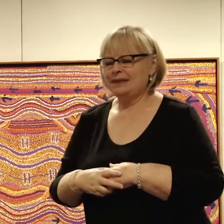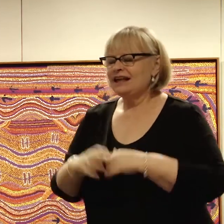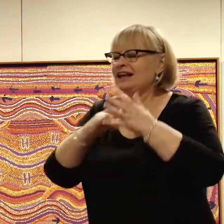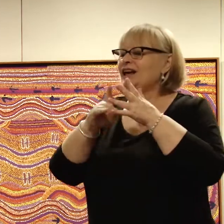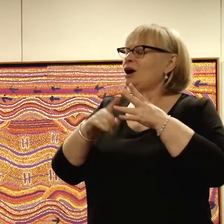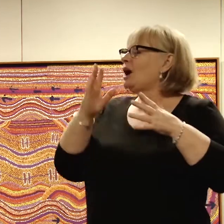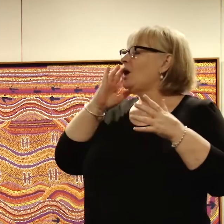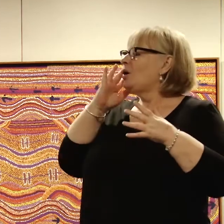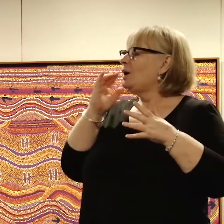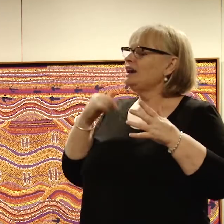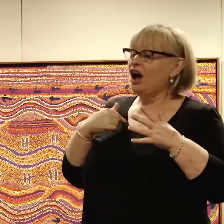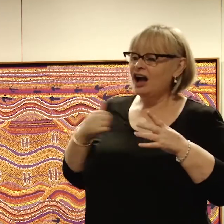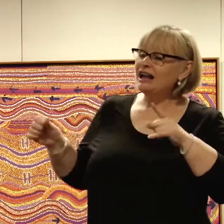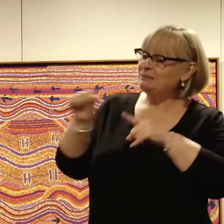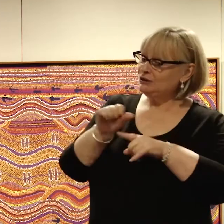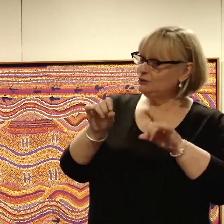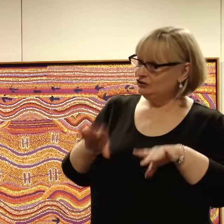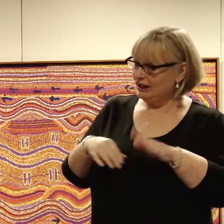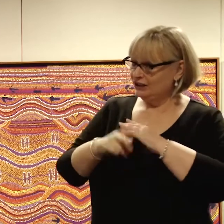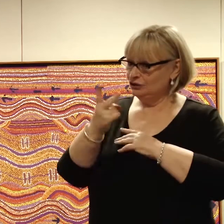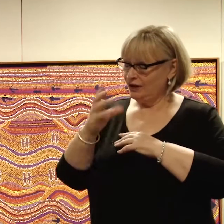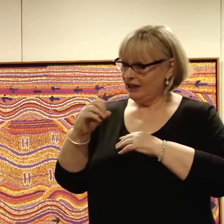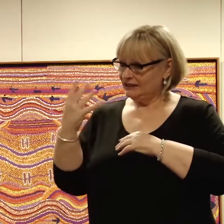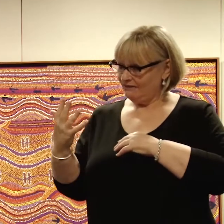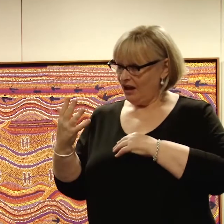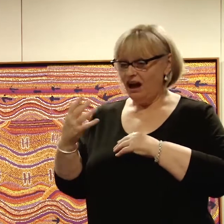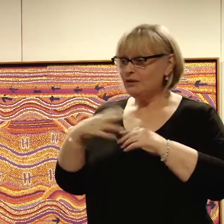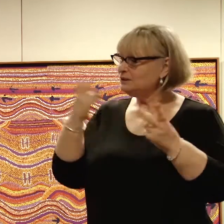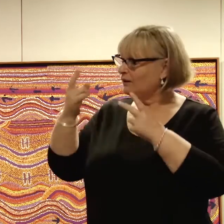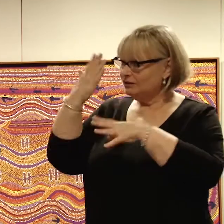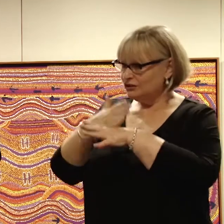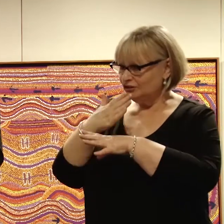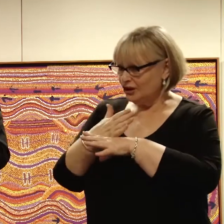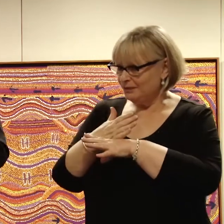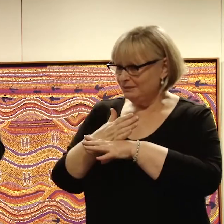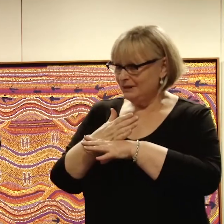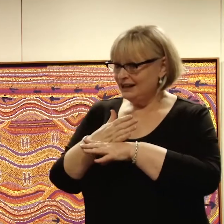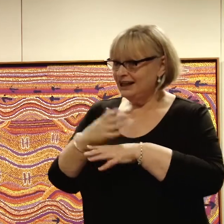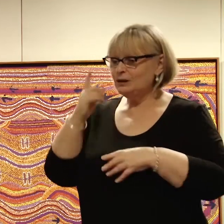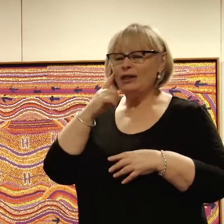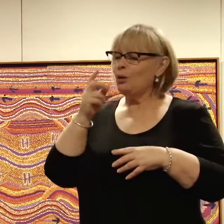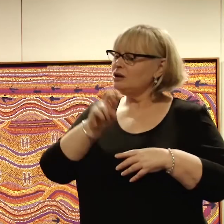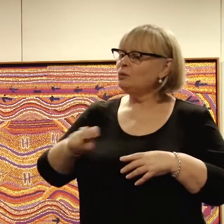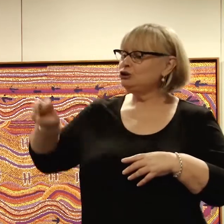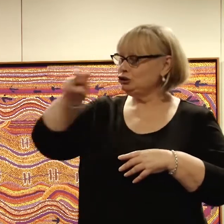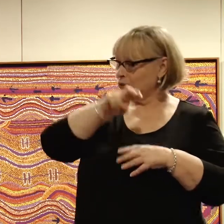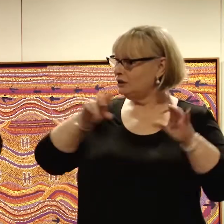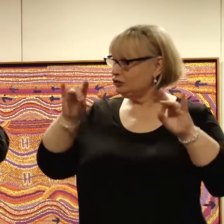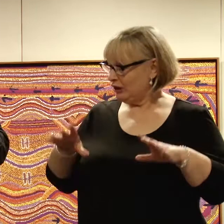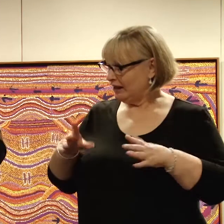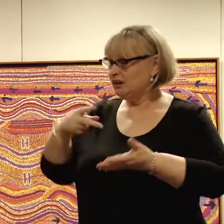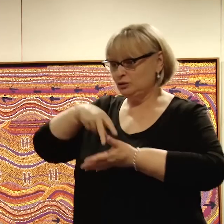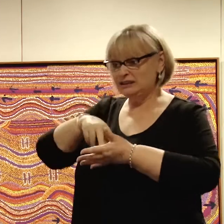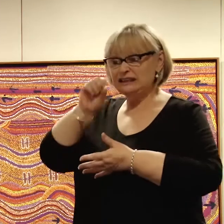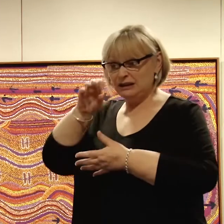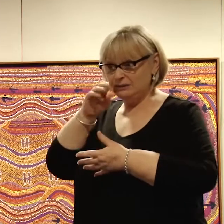So when I returned to Australia in 2005, I needed a job. So why not two of the countries a stand-up comedian? I'm sure is